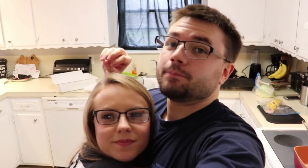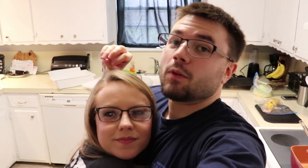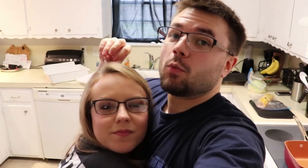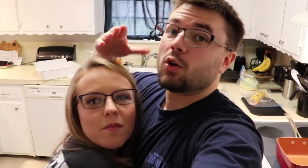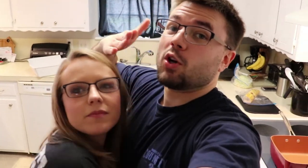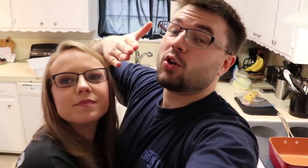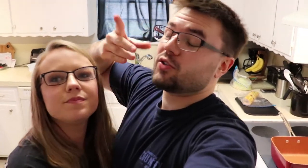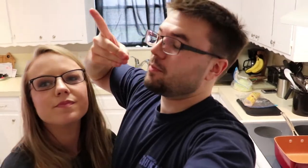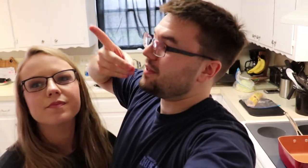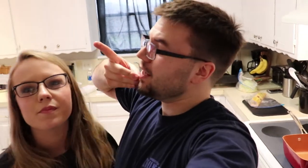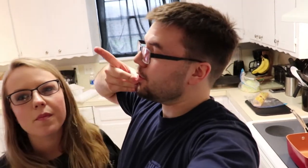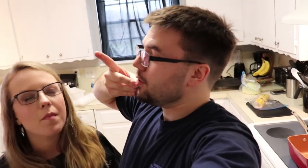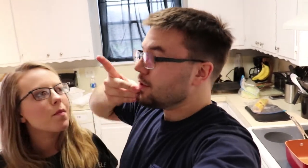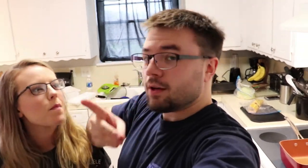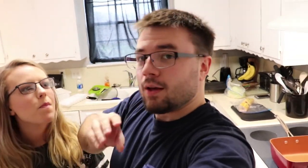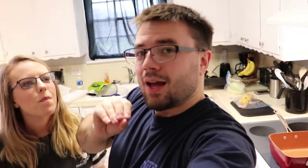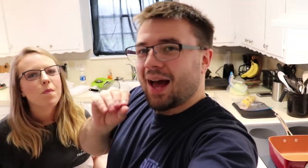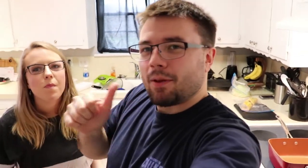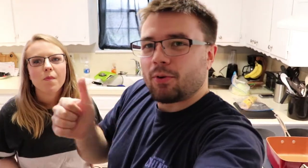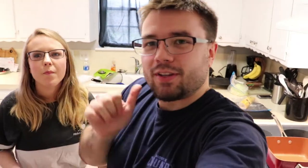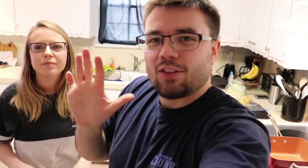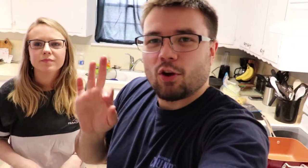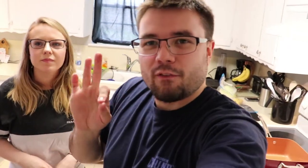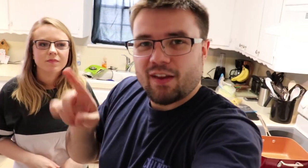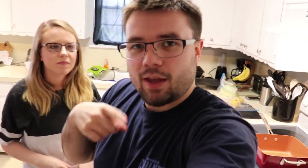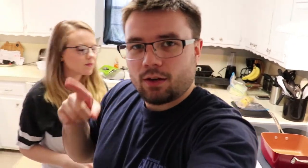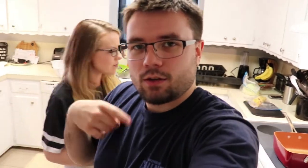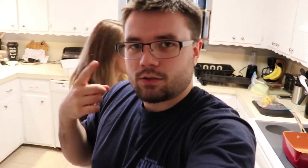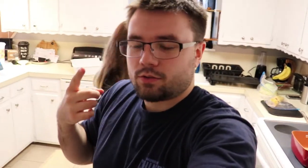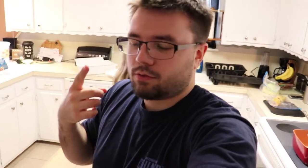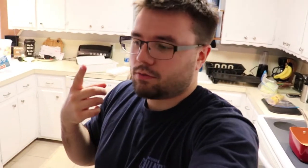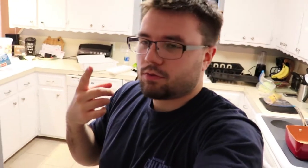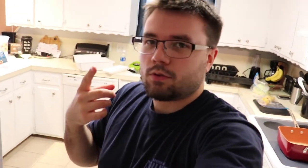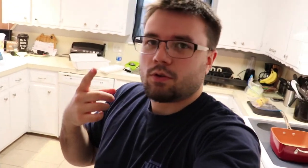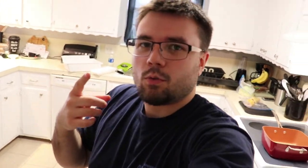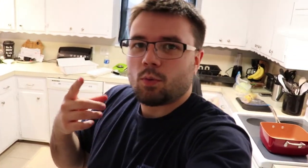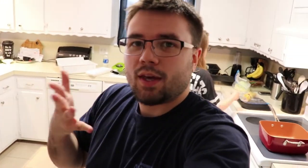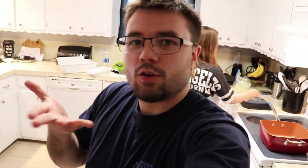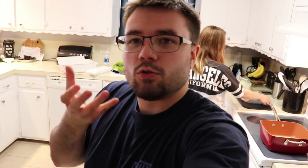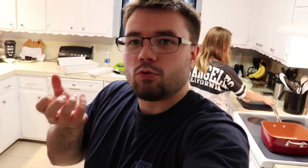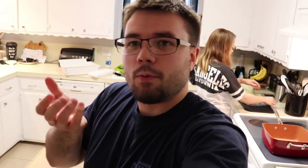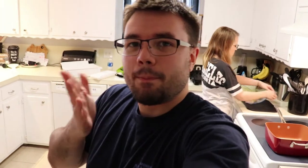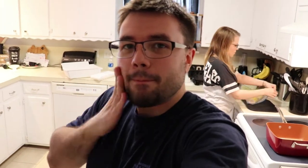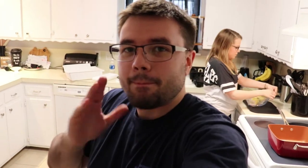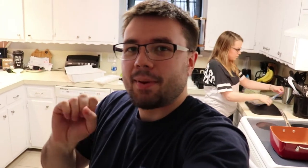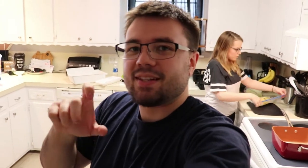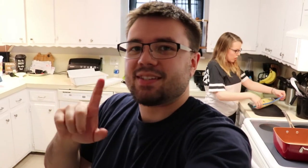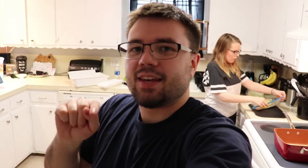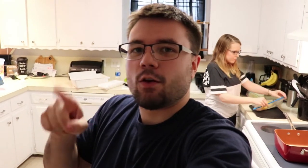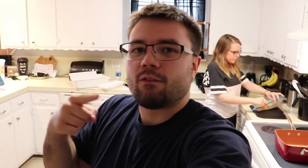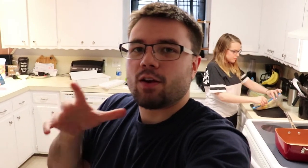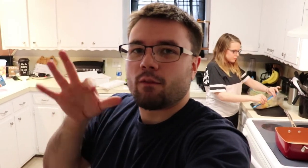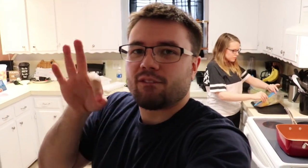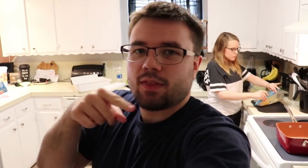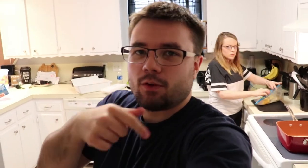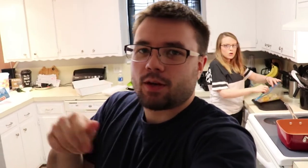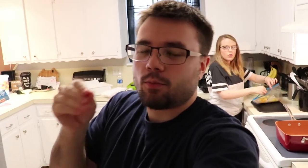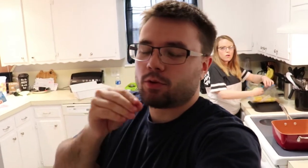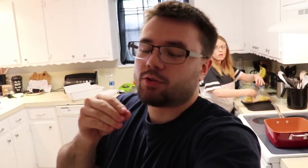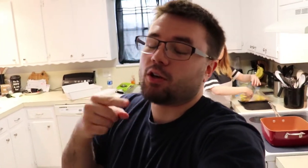We're gonna cook some dinner I'm gonna put together her fan because we got a new bed set and her fan don't fit in there anymore so